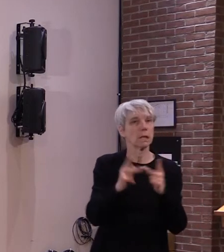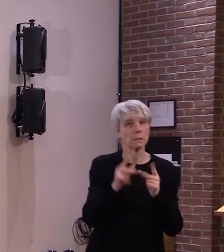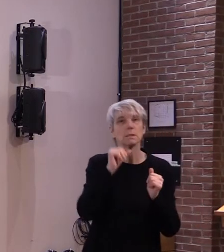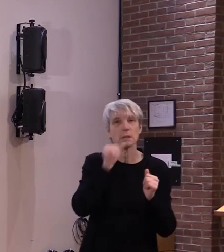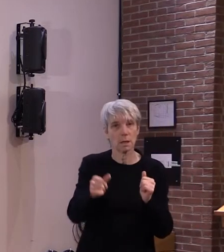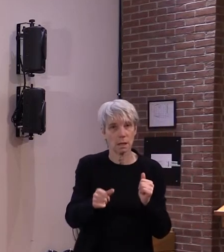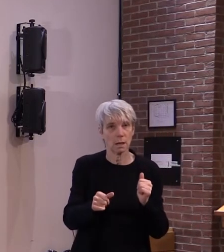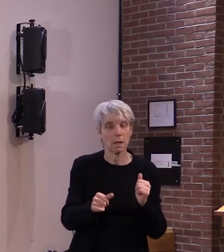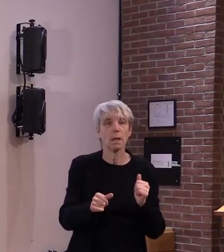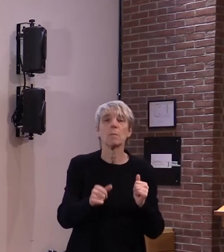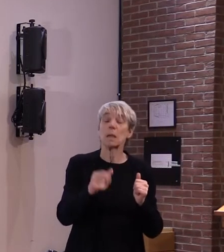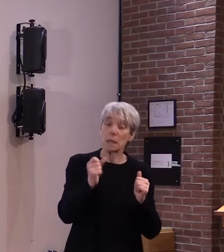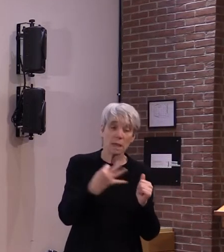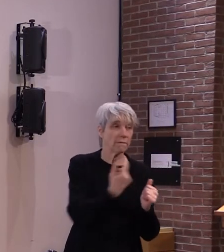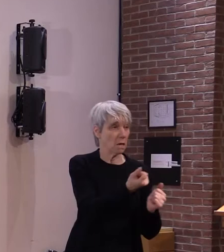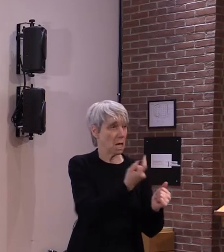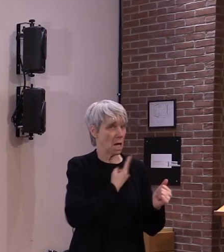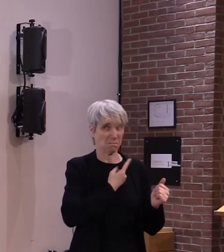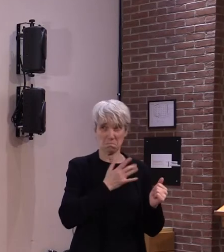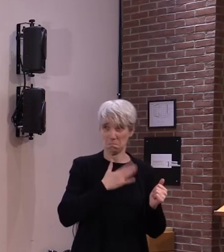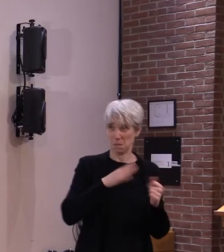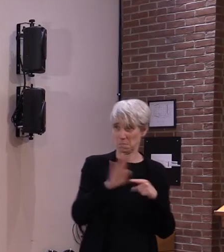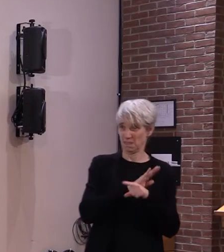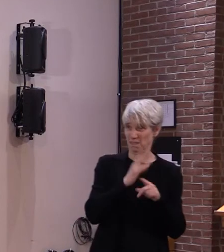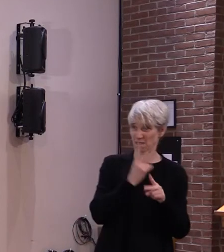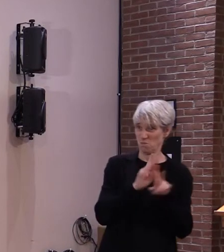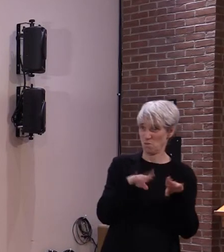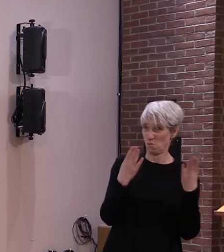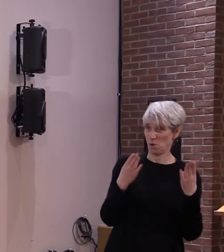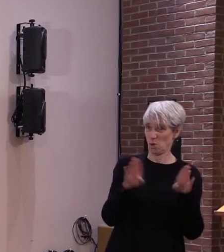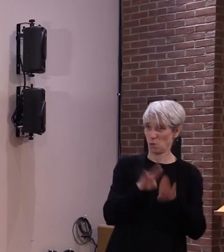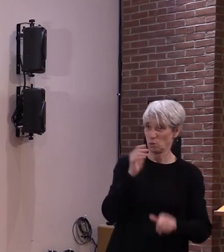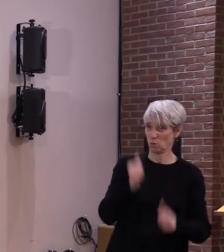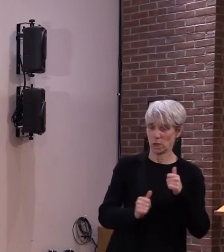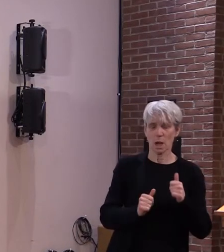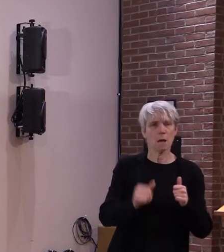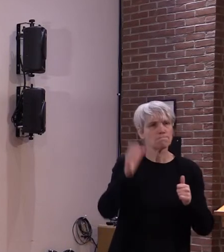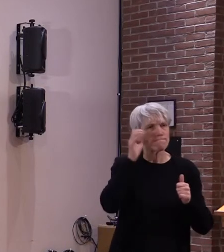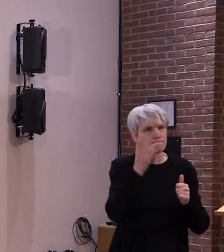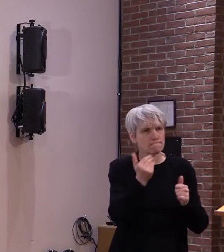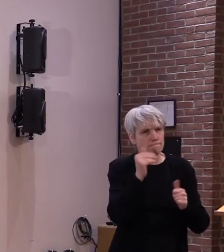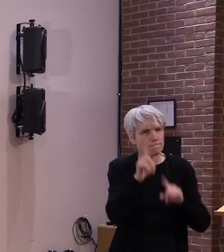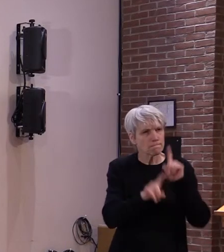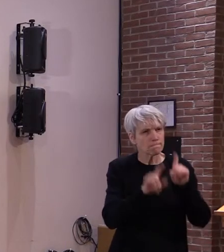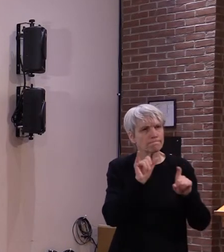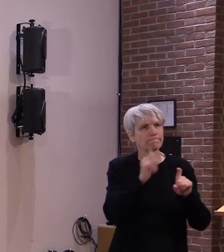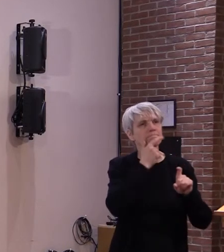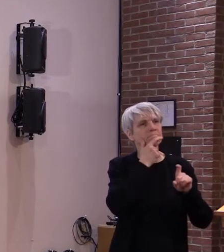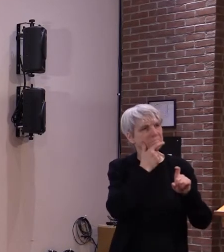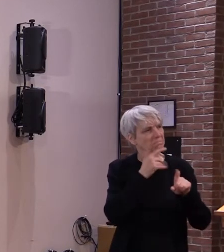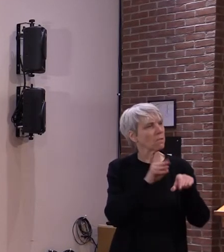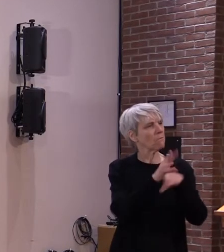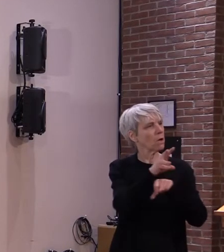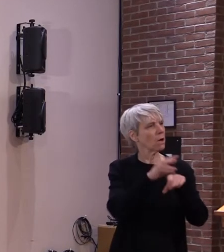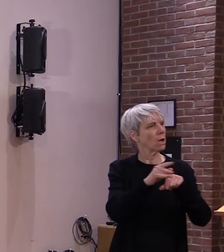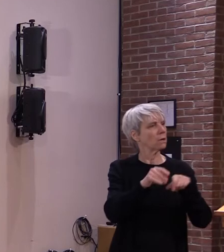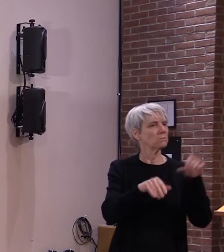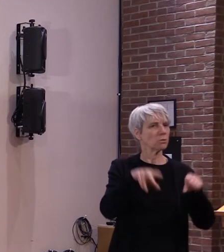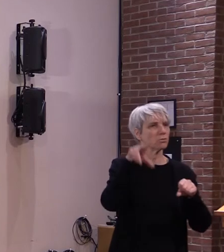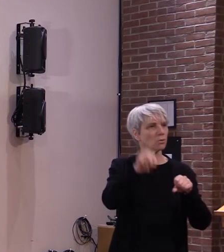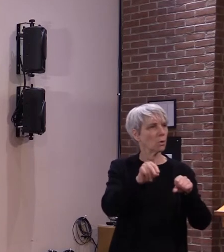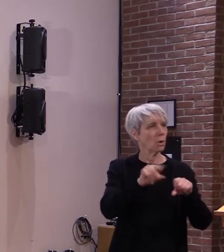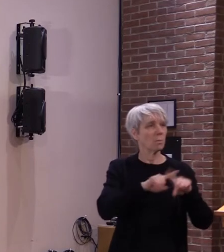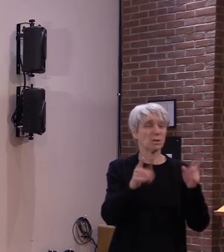about keeping a business open or not but again the data would not support making a big move in that direction